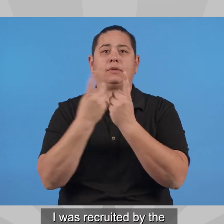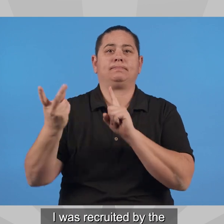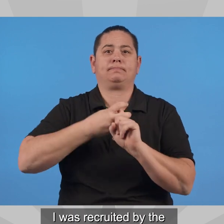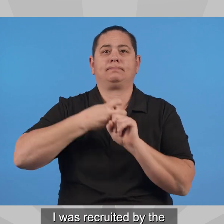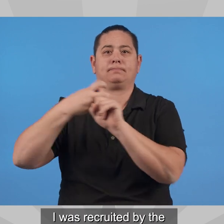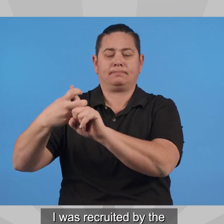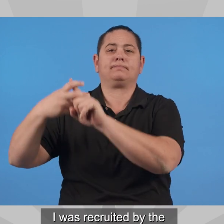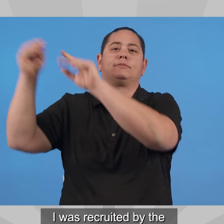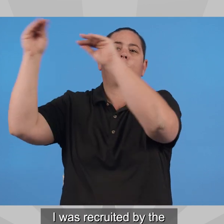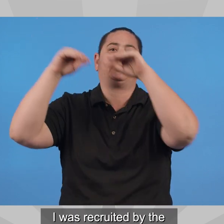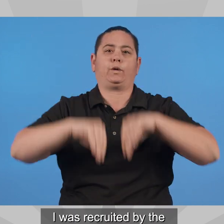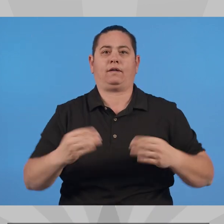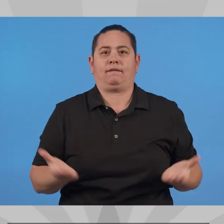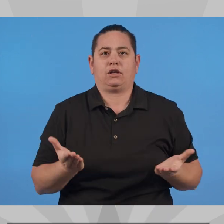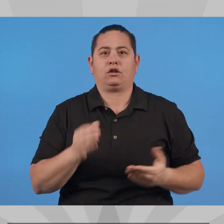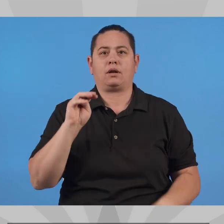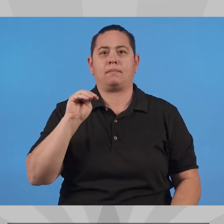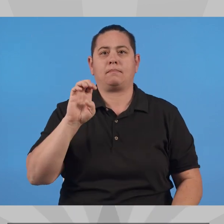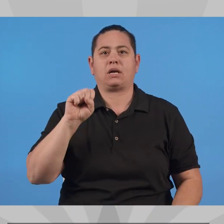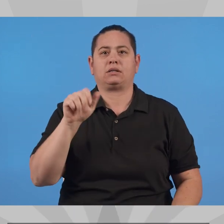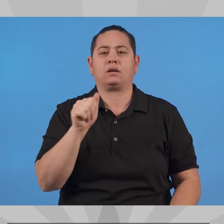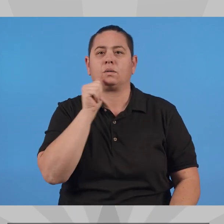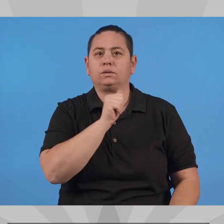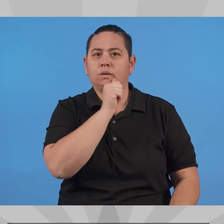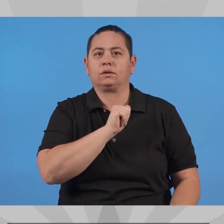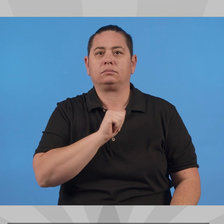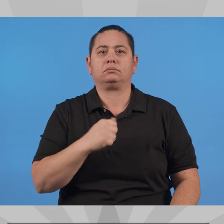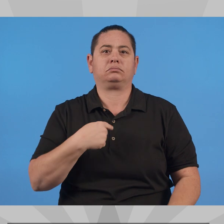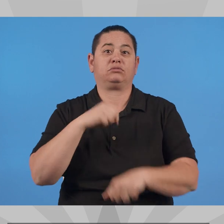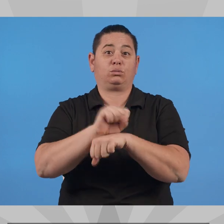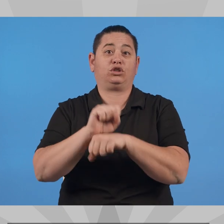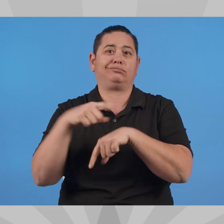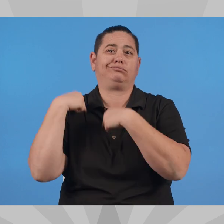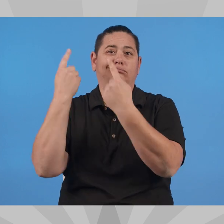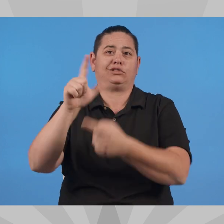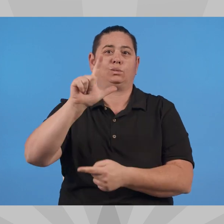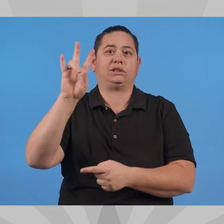recruited by the Mesa Police Department and moved to Mesa, Arizona, in 1992.